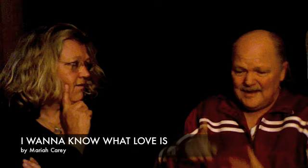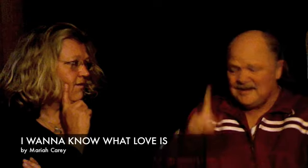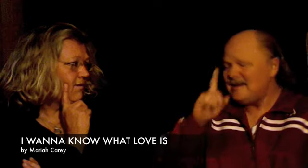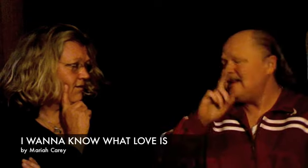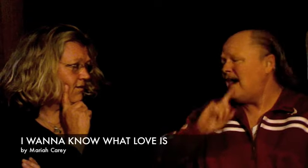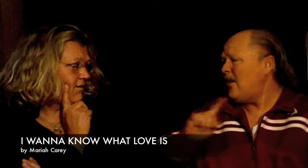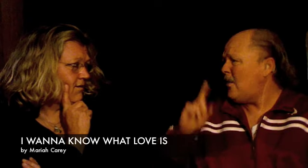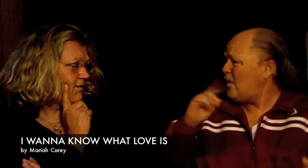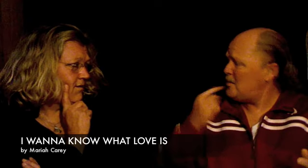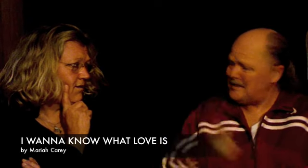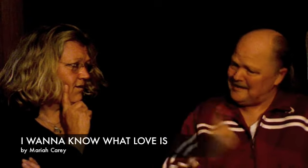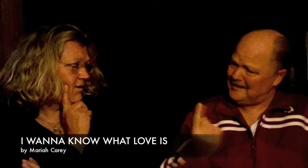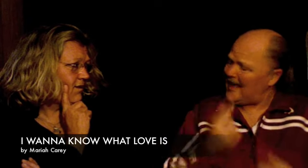lovely love